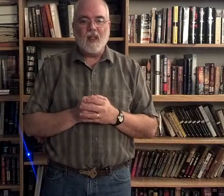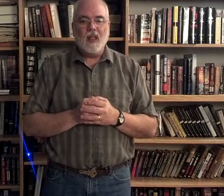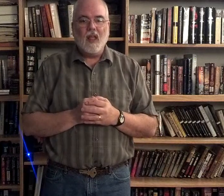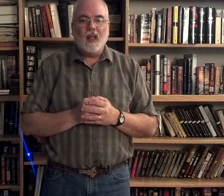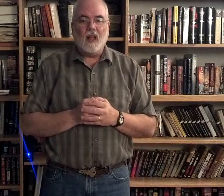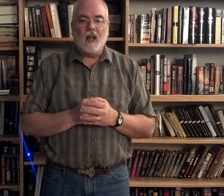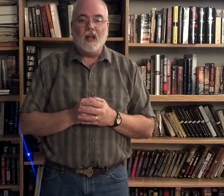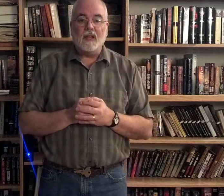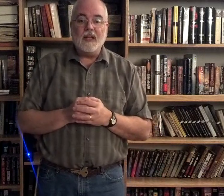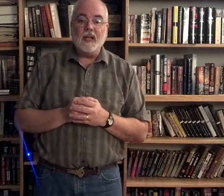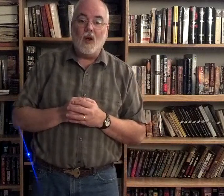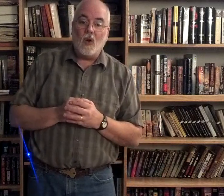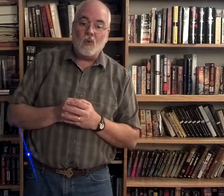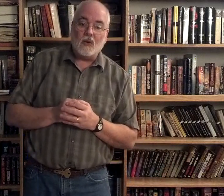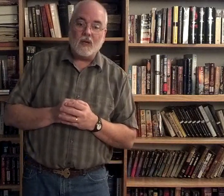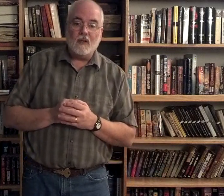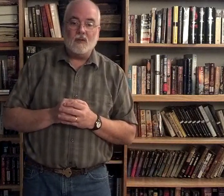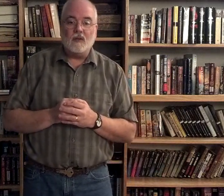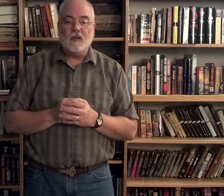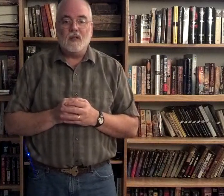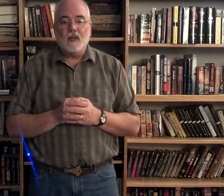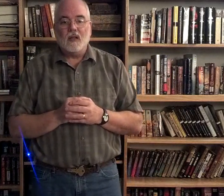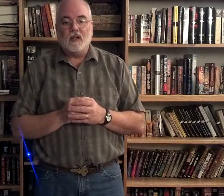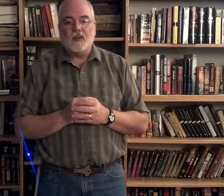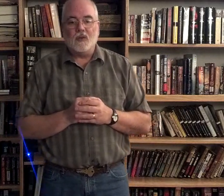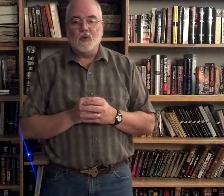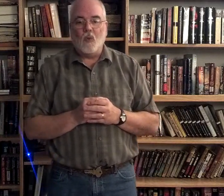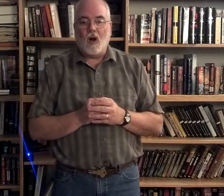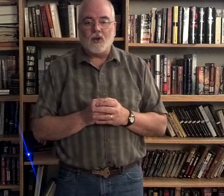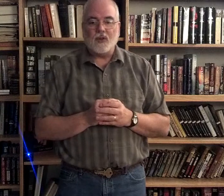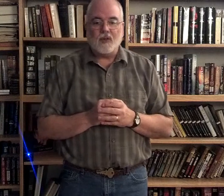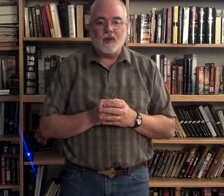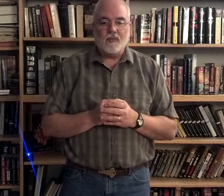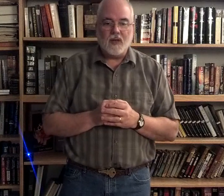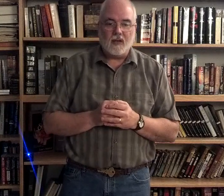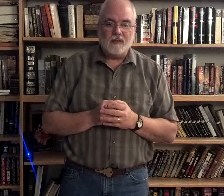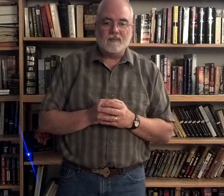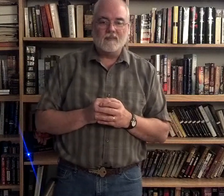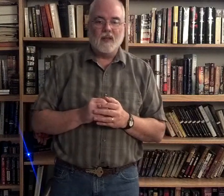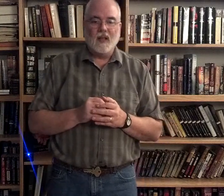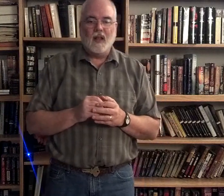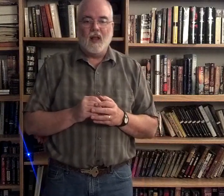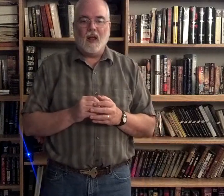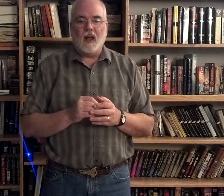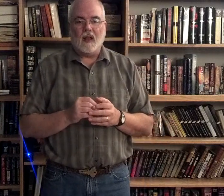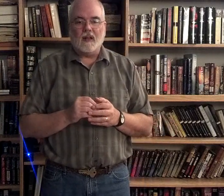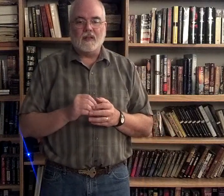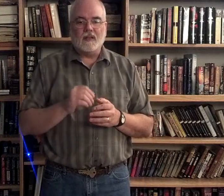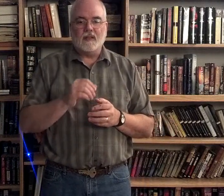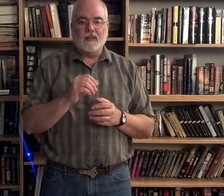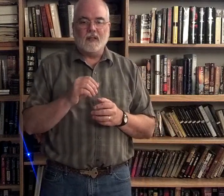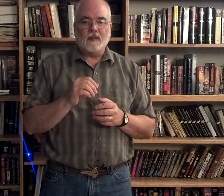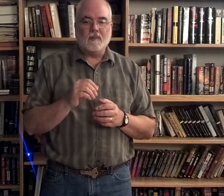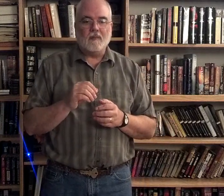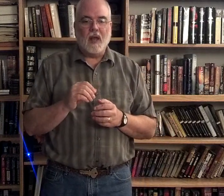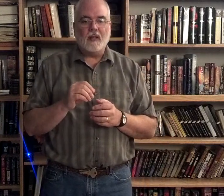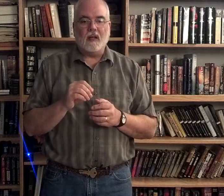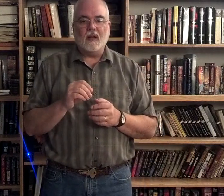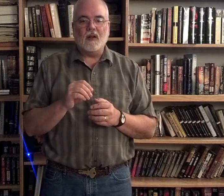Uh, need only to wash their feet. Uh, bathe and clean are,